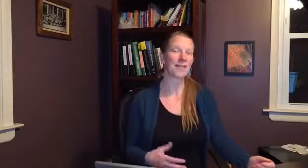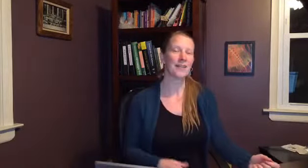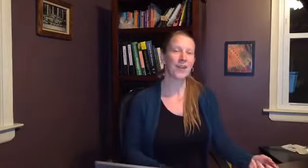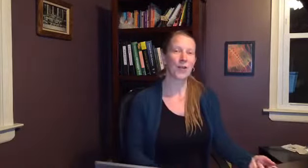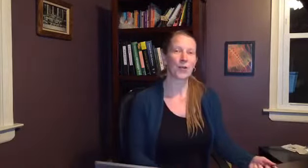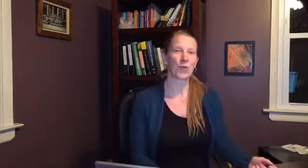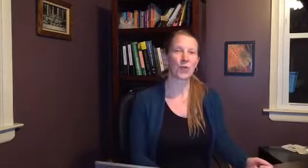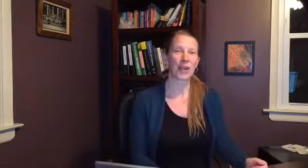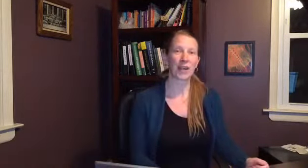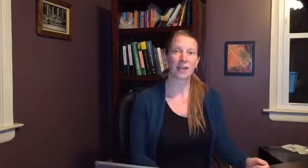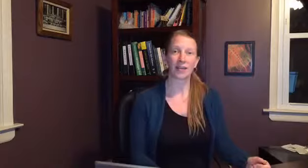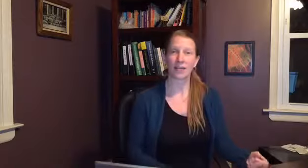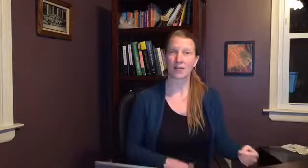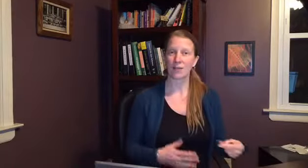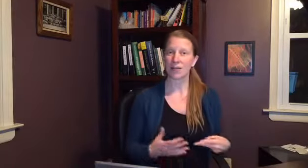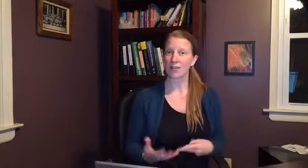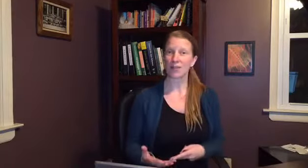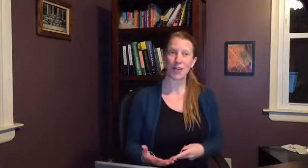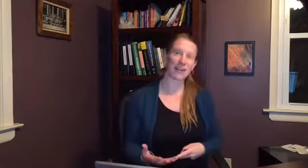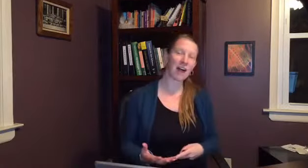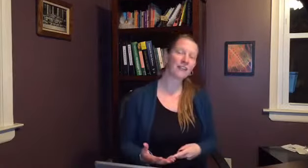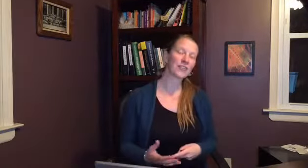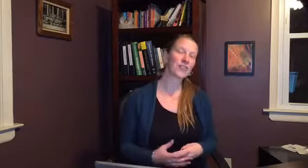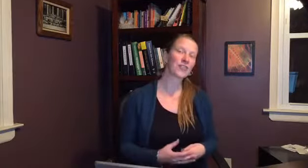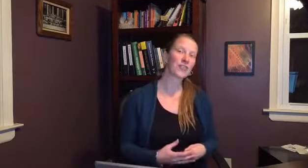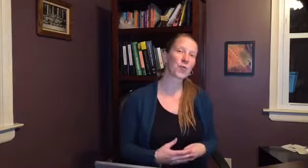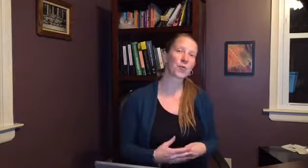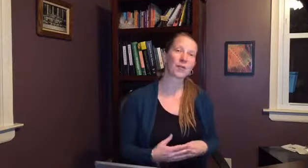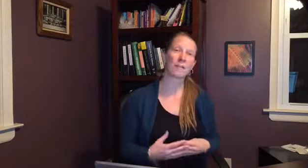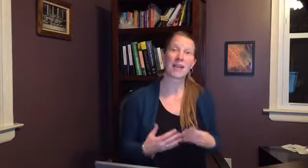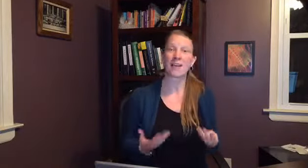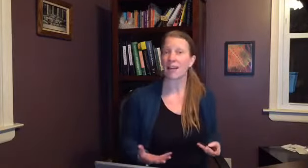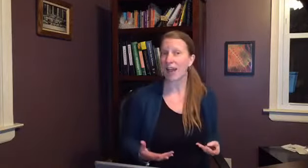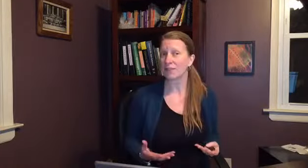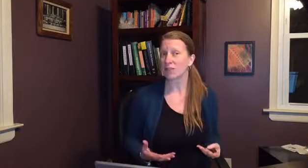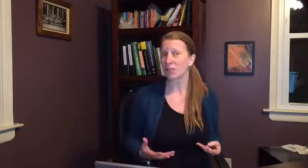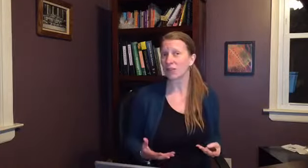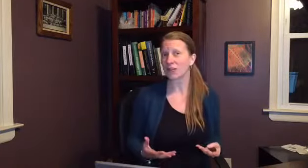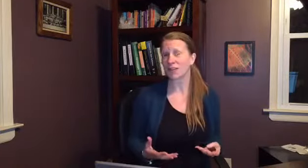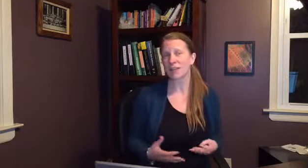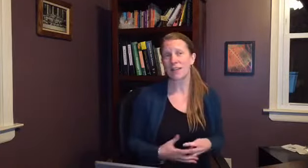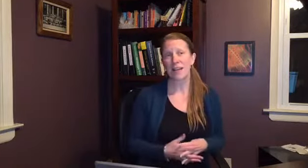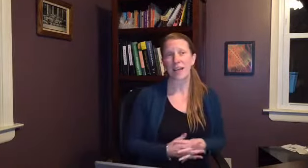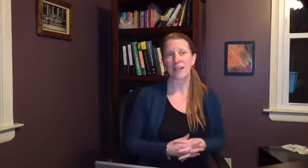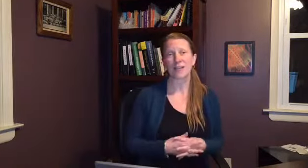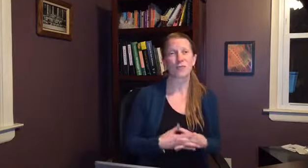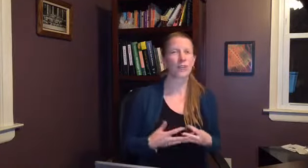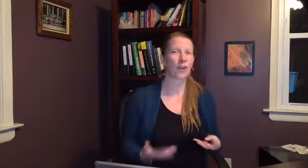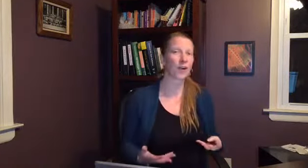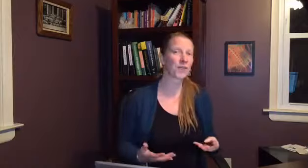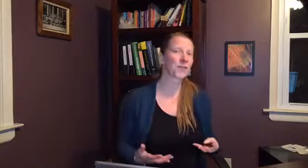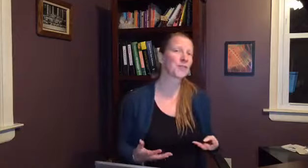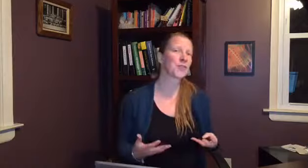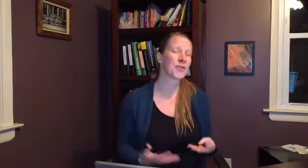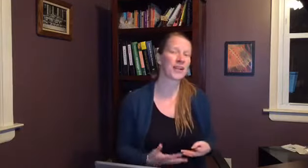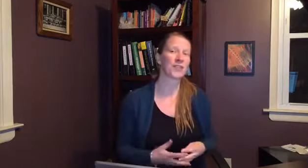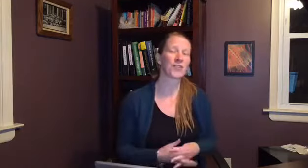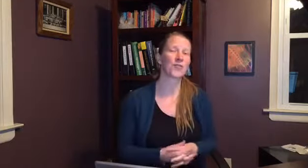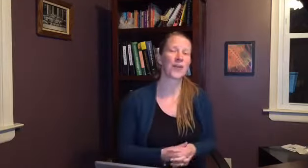who can either get to their gynecologist or might not have insurance and it's really hard for them to get to a